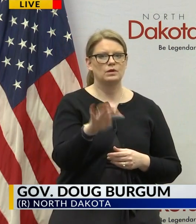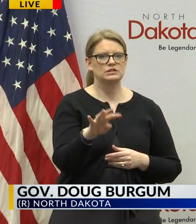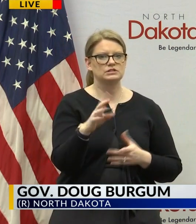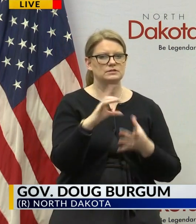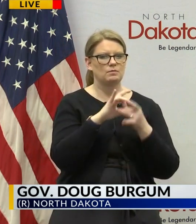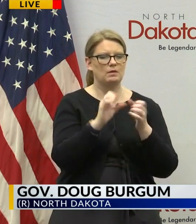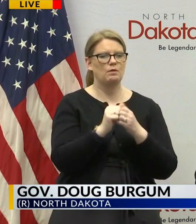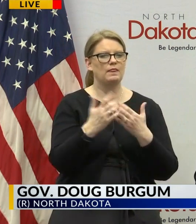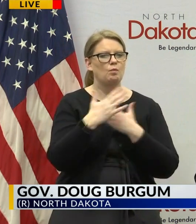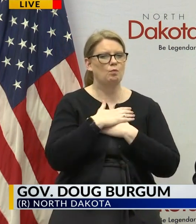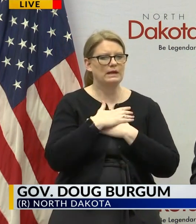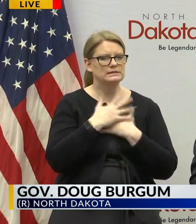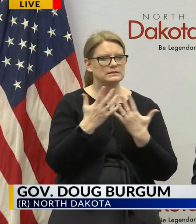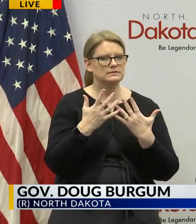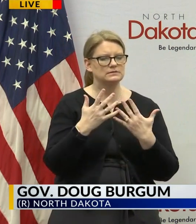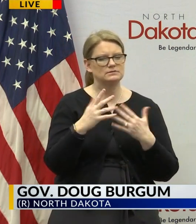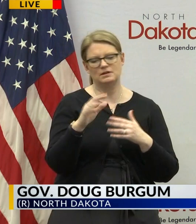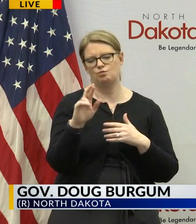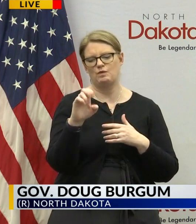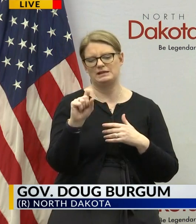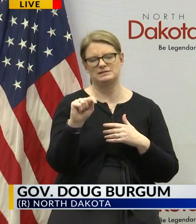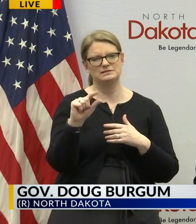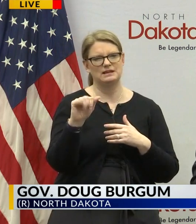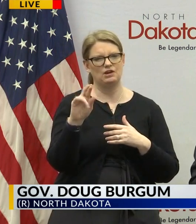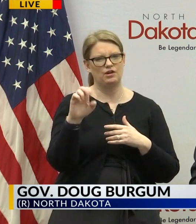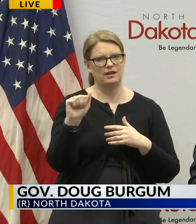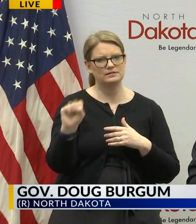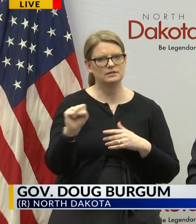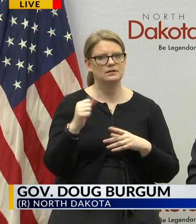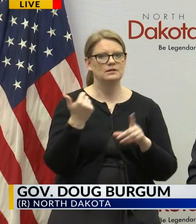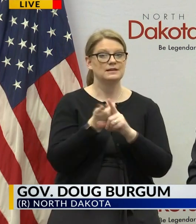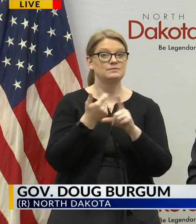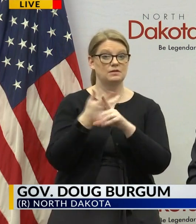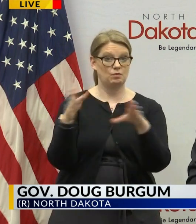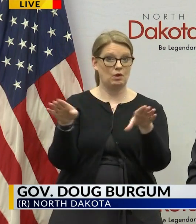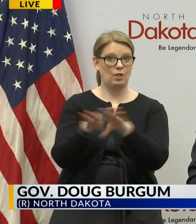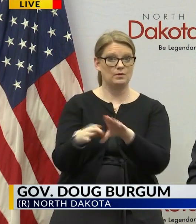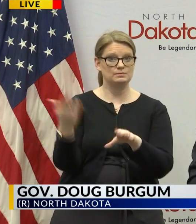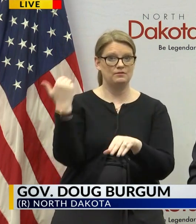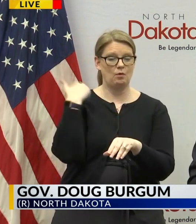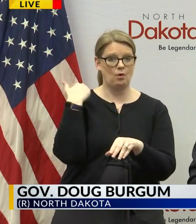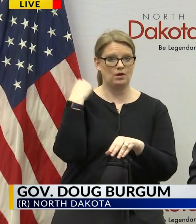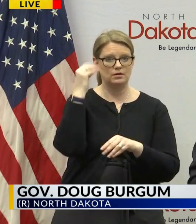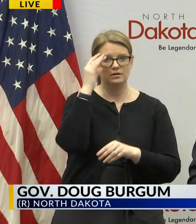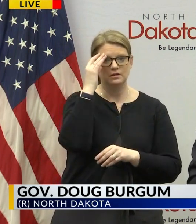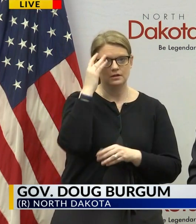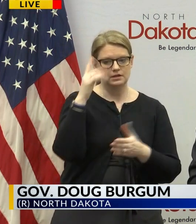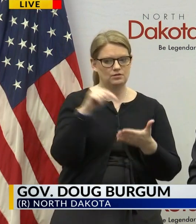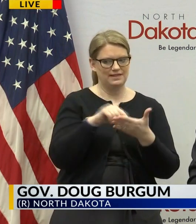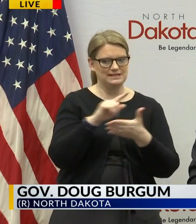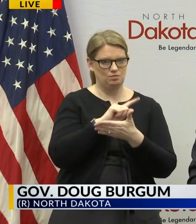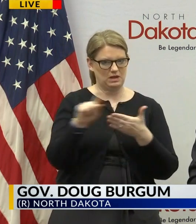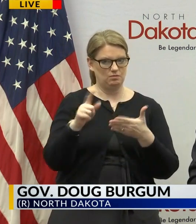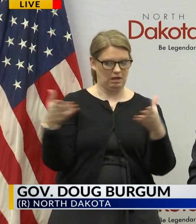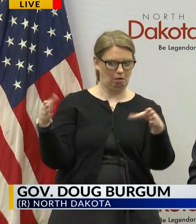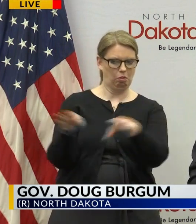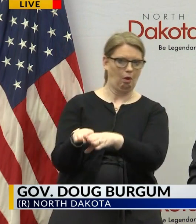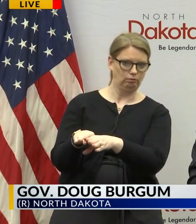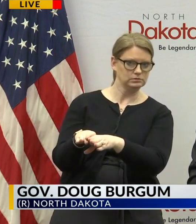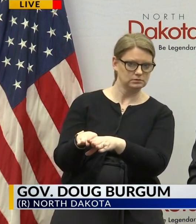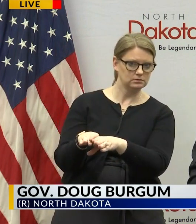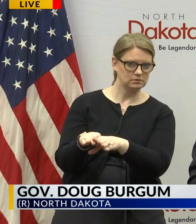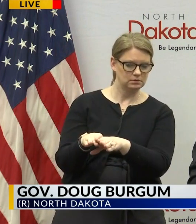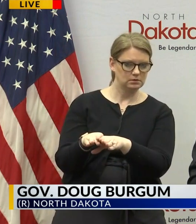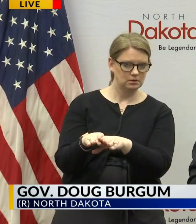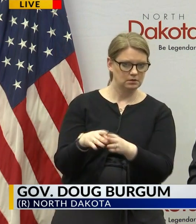areas in North Dakota rest areas were closed earlier this week our